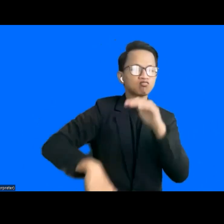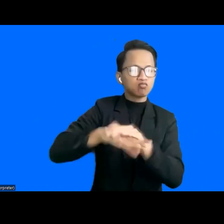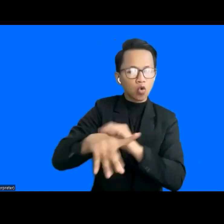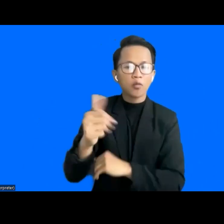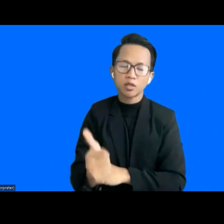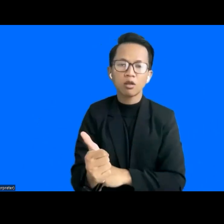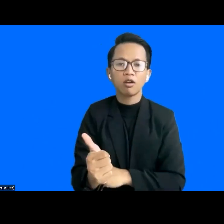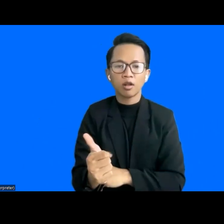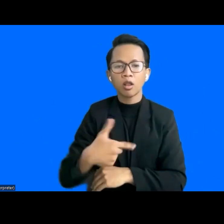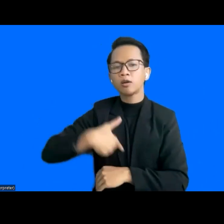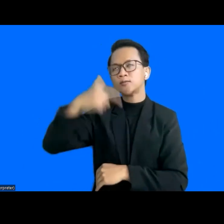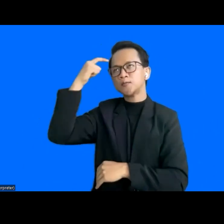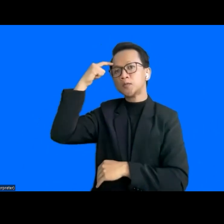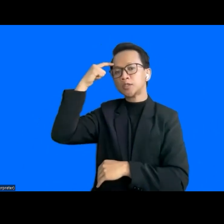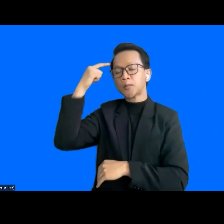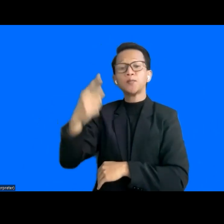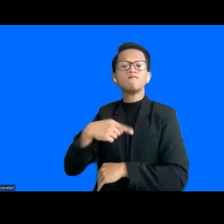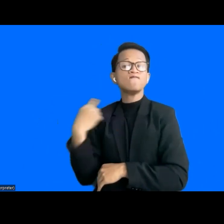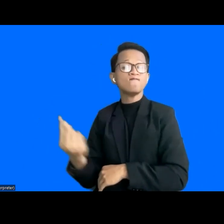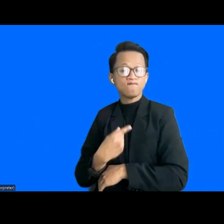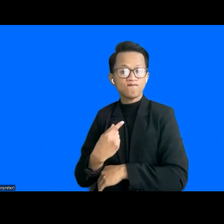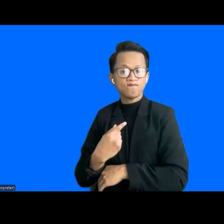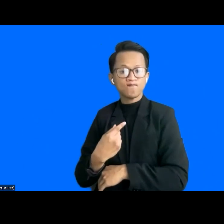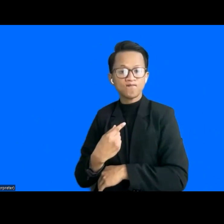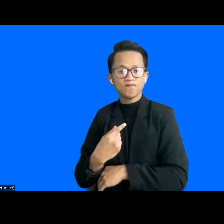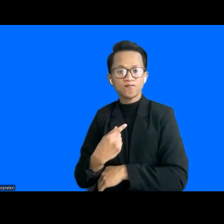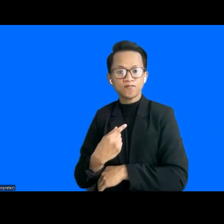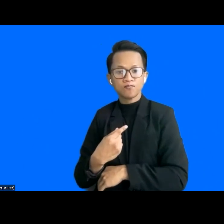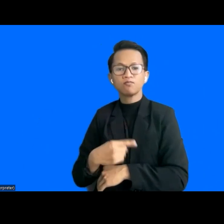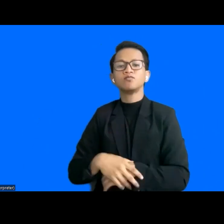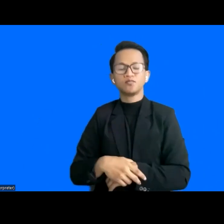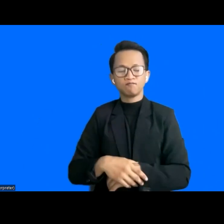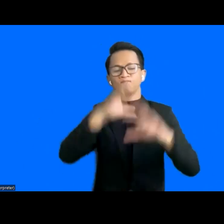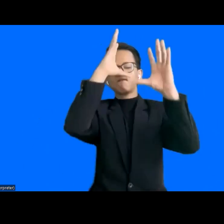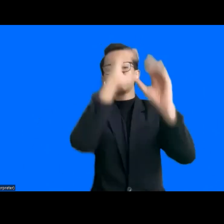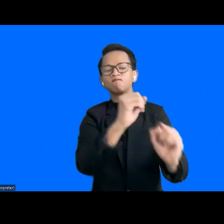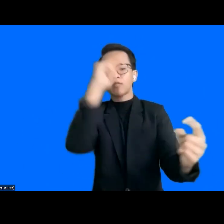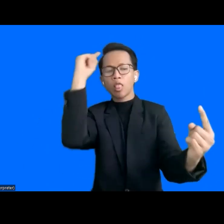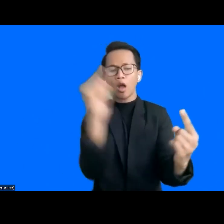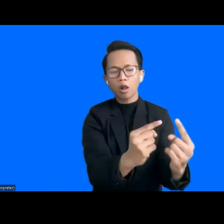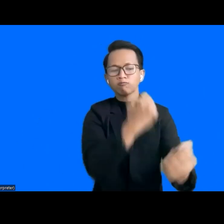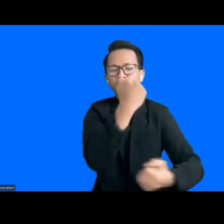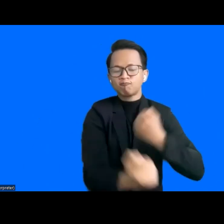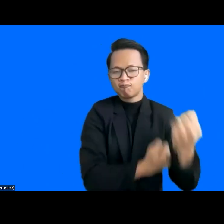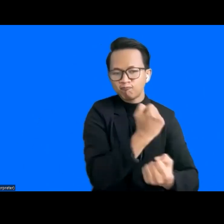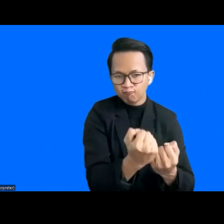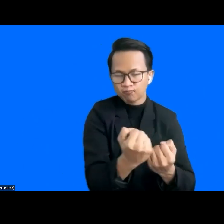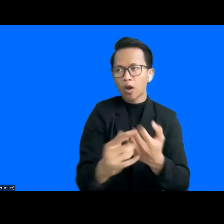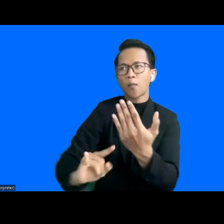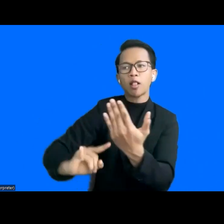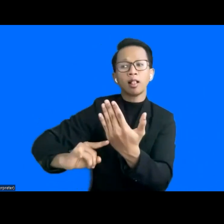And I think as long as we are aiming towards the target, whatever that we are doing right now using tech,